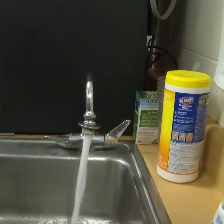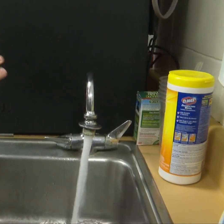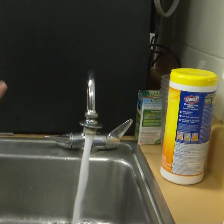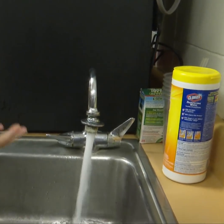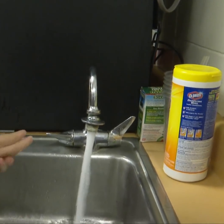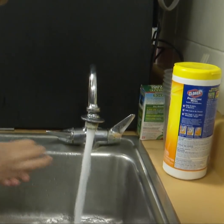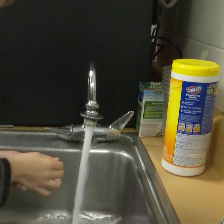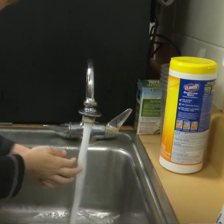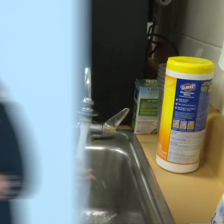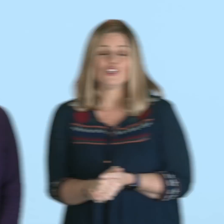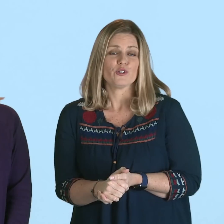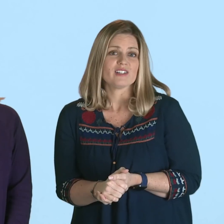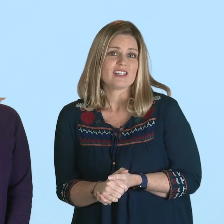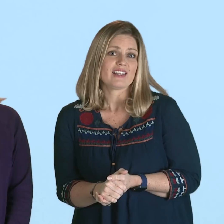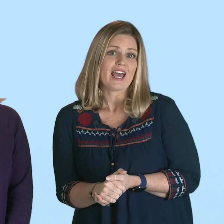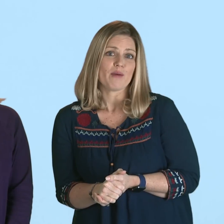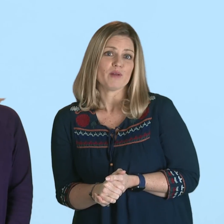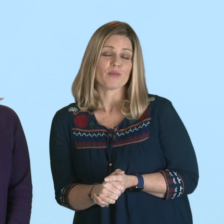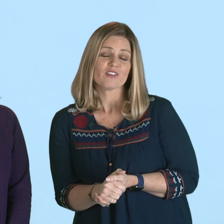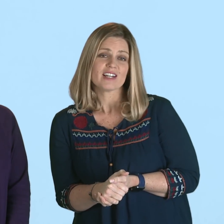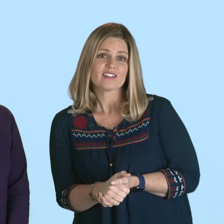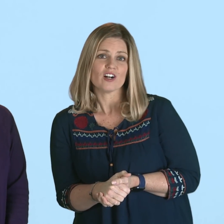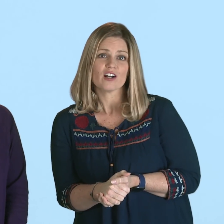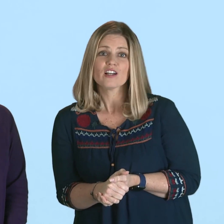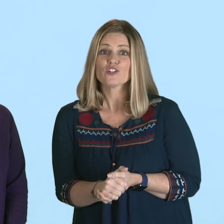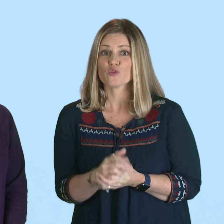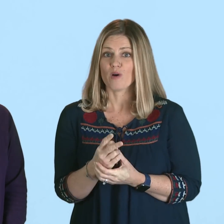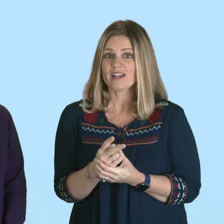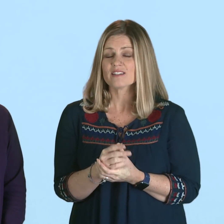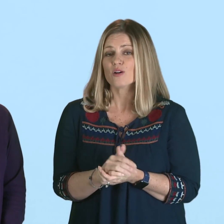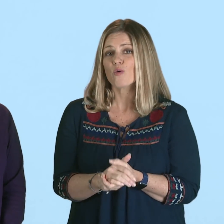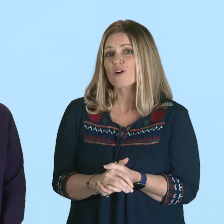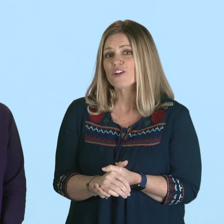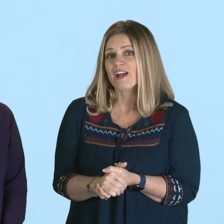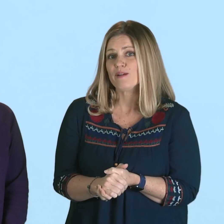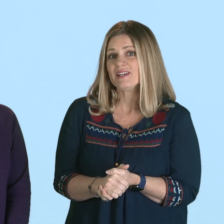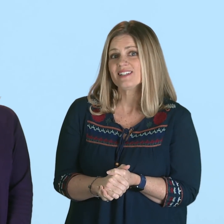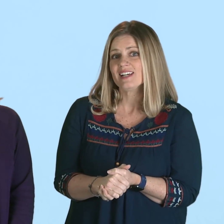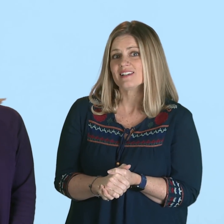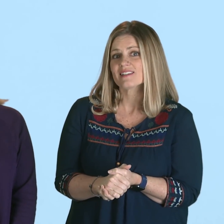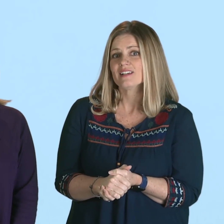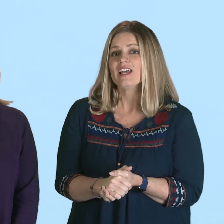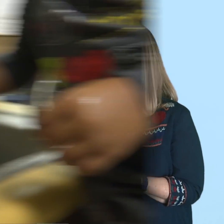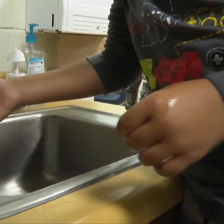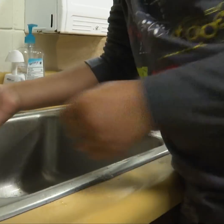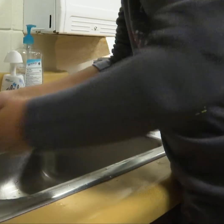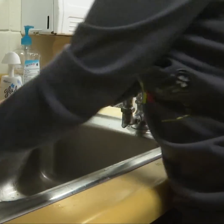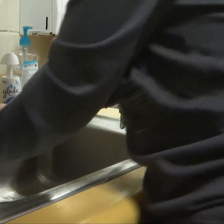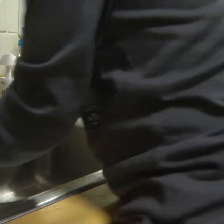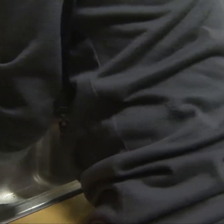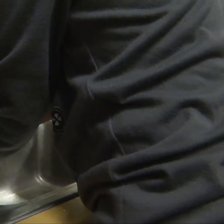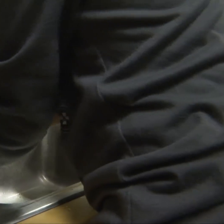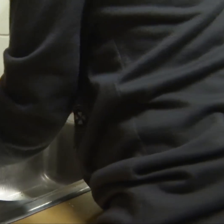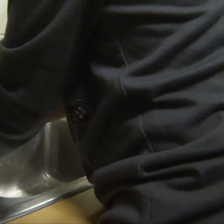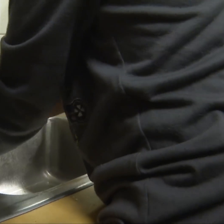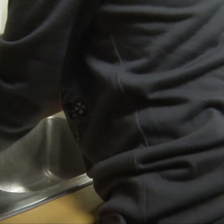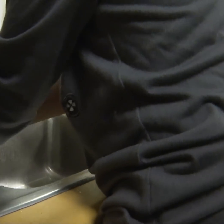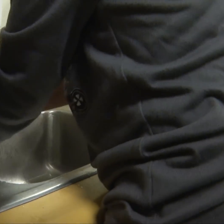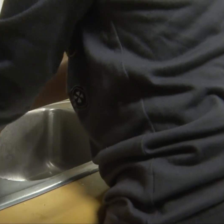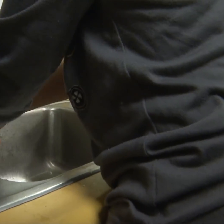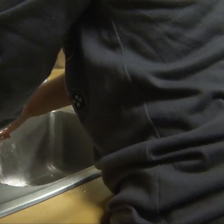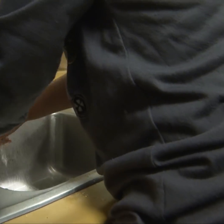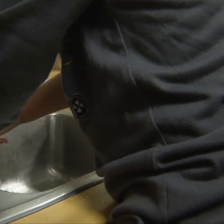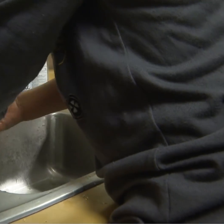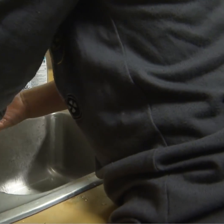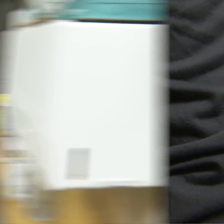least 20 seconds. You could sing the happy birthday song twice or your ABCs. And rinse your hands well under